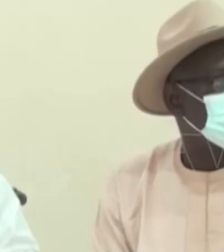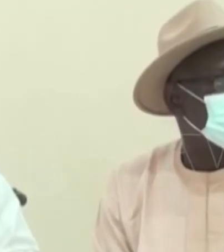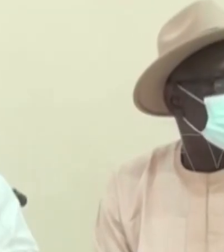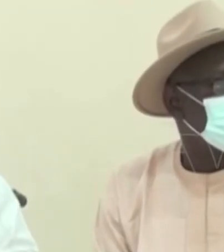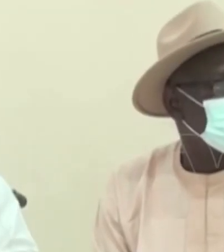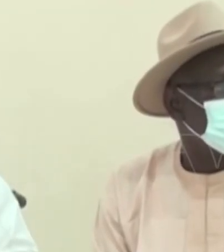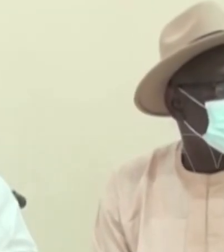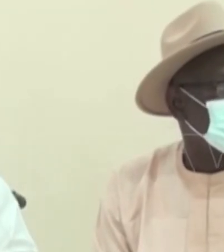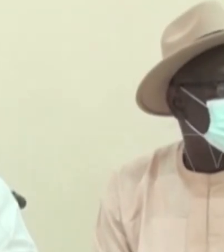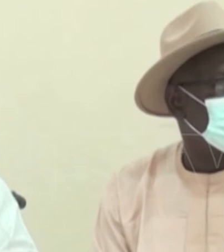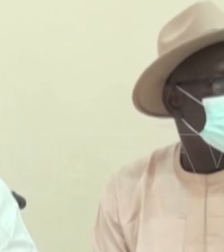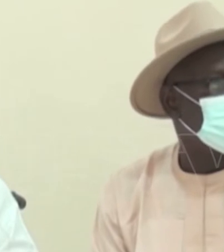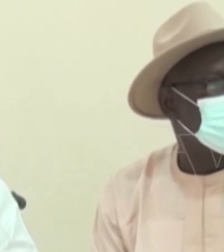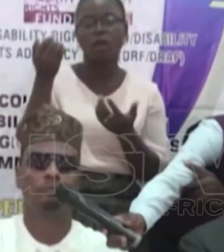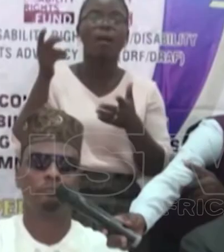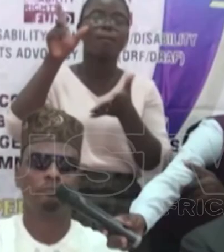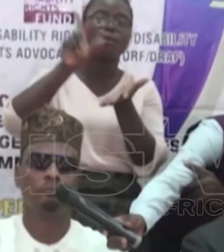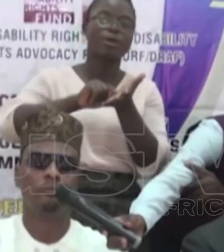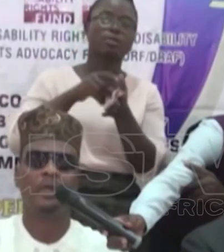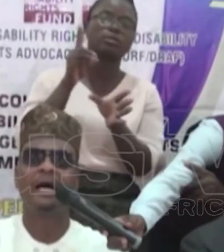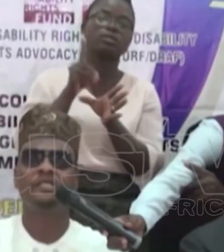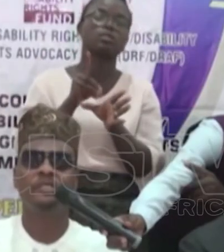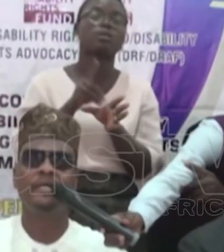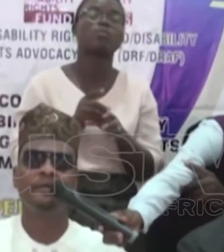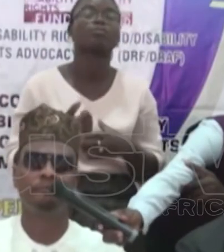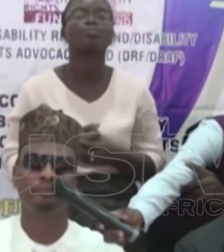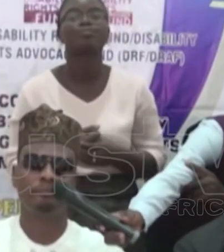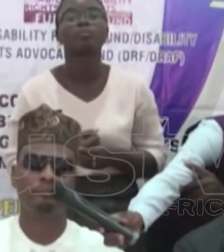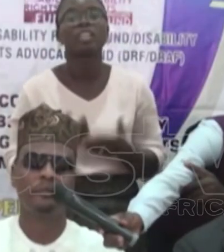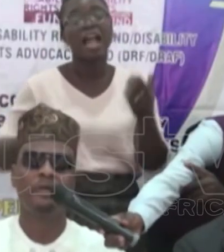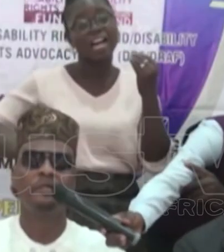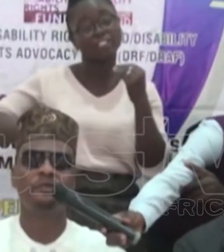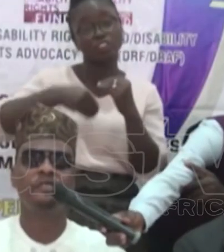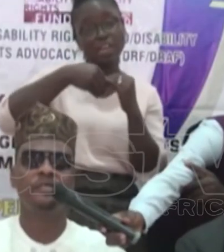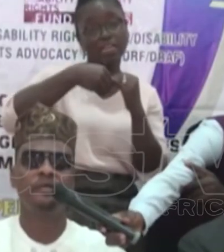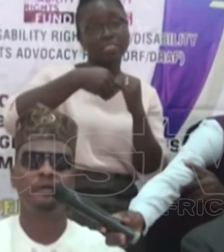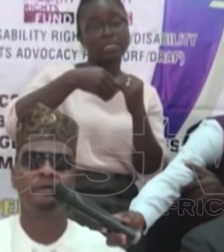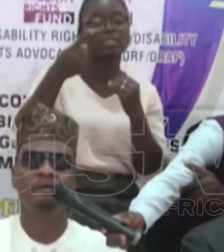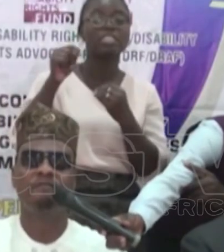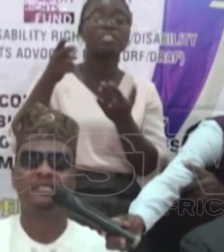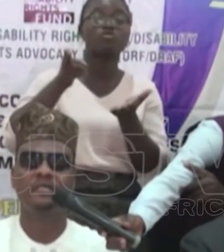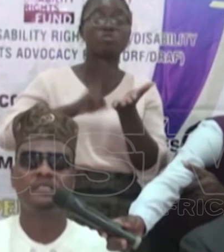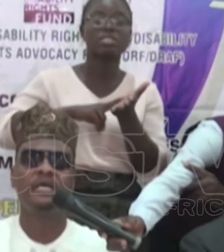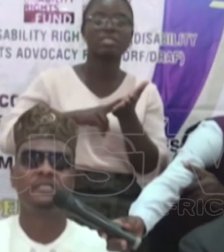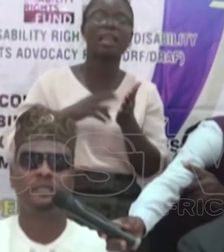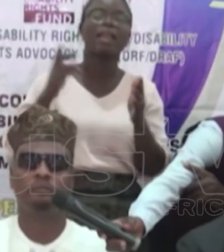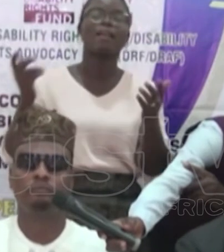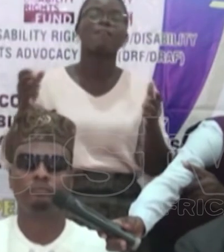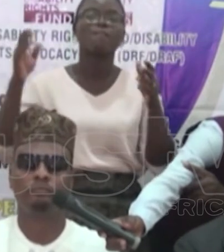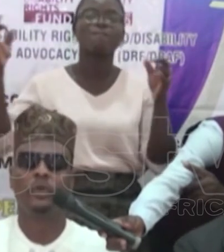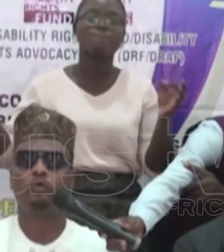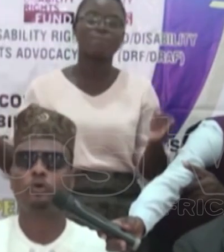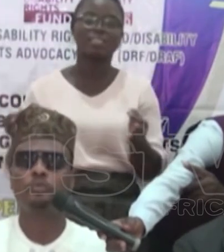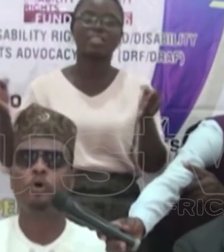Sustainable Development Goals. Additionally, the treaty facilitates